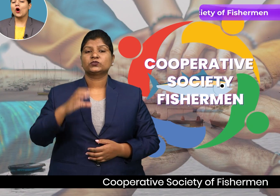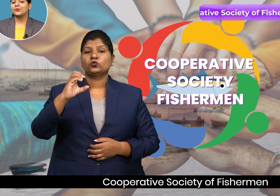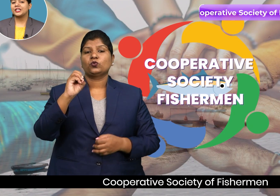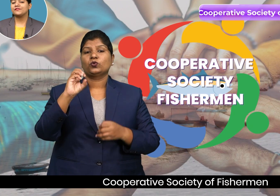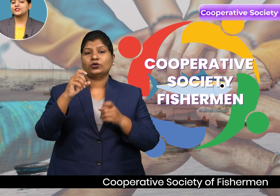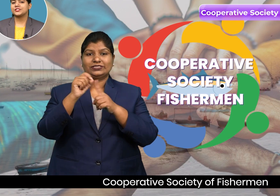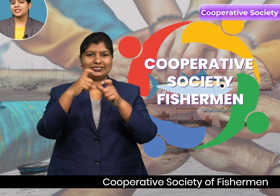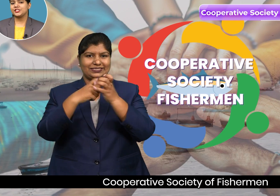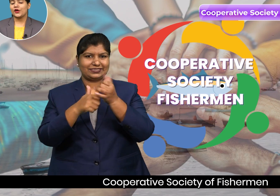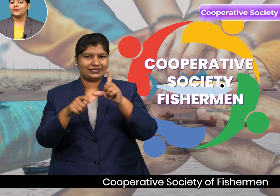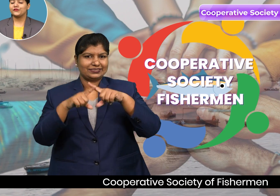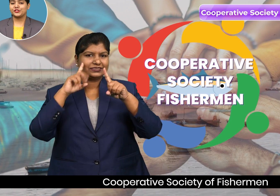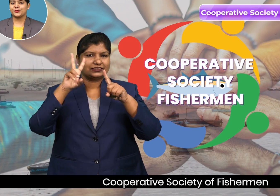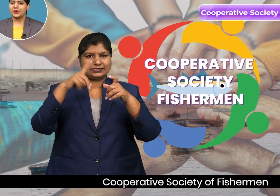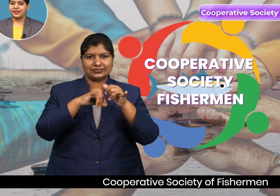Cooperative Society of Fisherman.